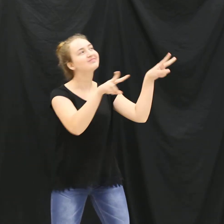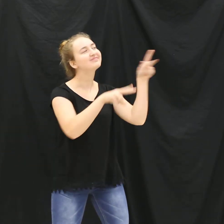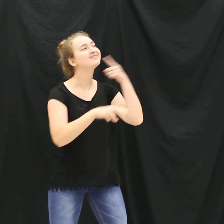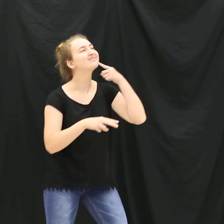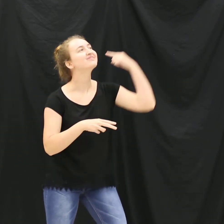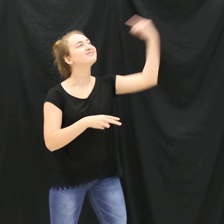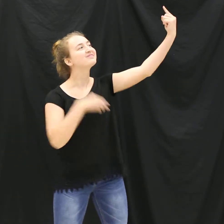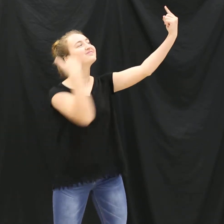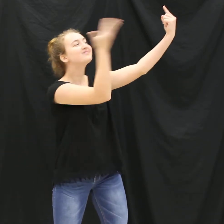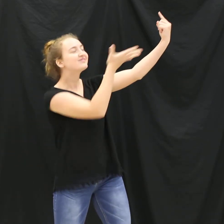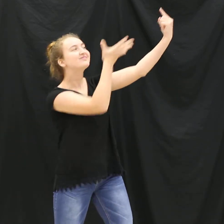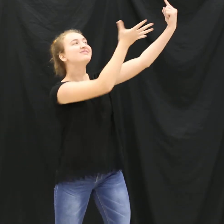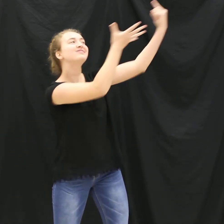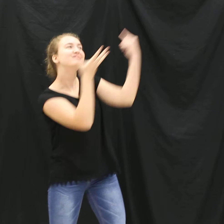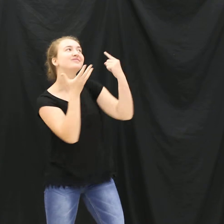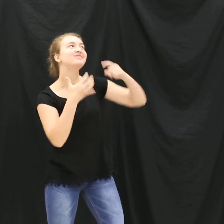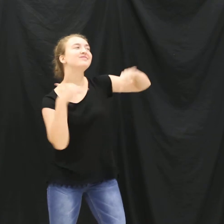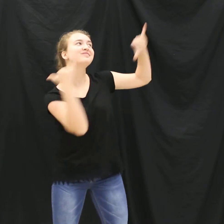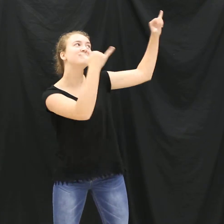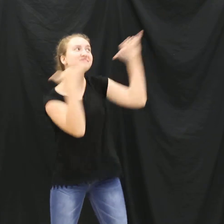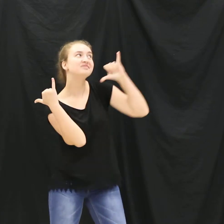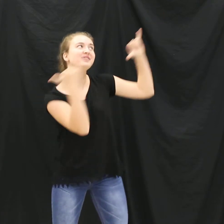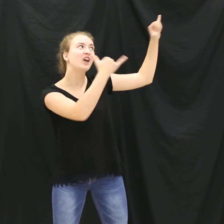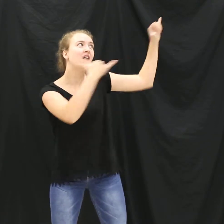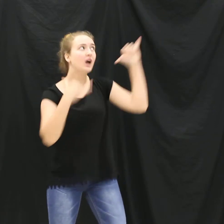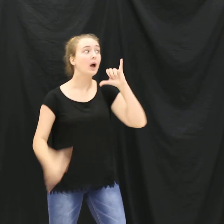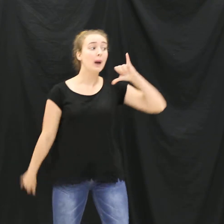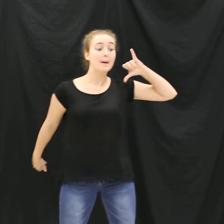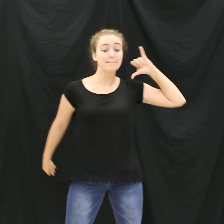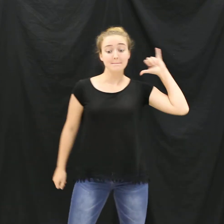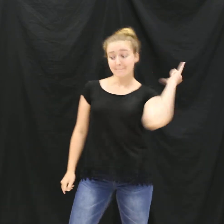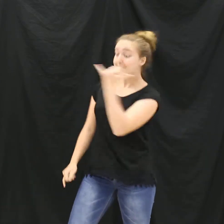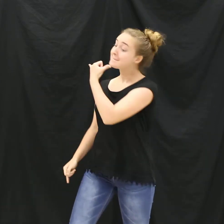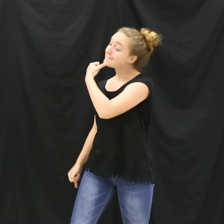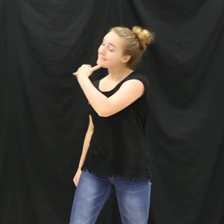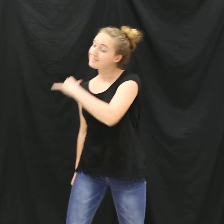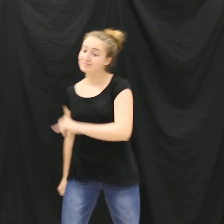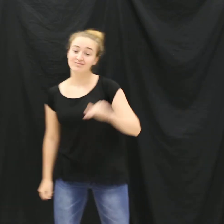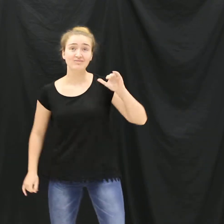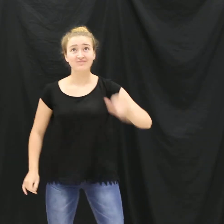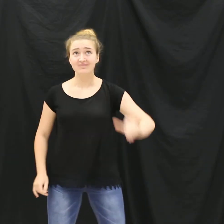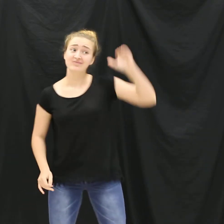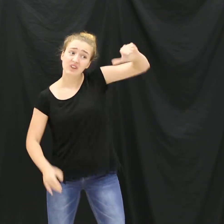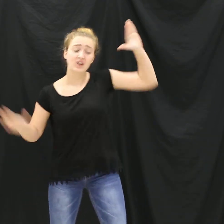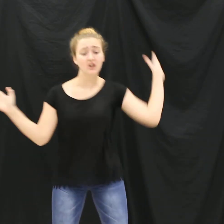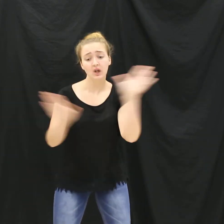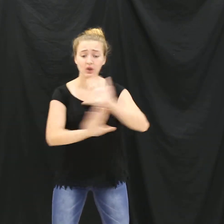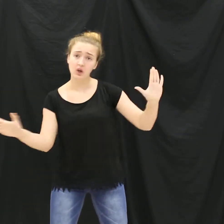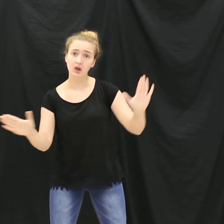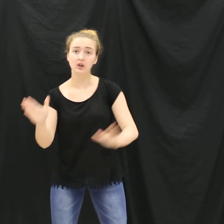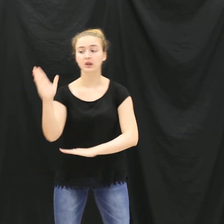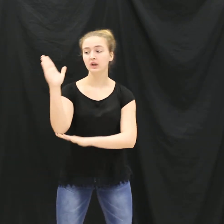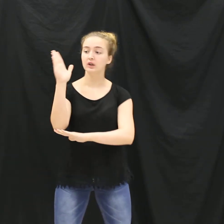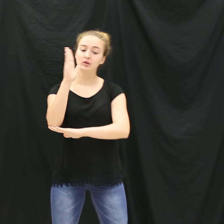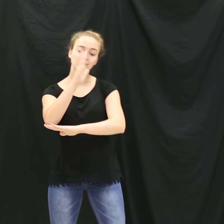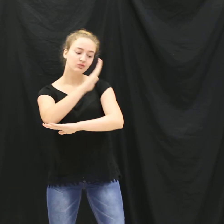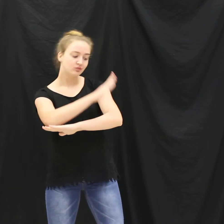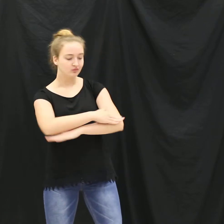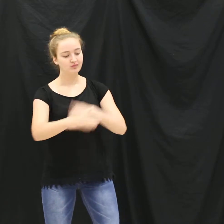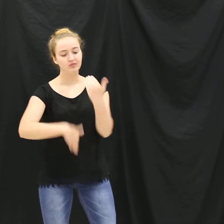like my homie says He wants to be like me when he's gone Damn, but I ain't finished wrong Another night